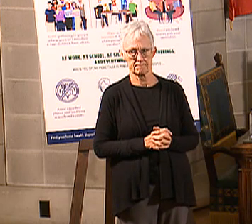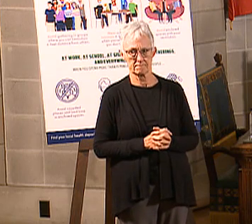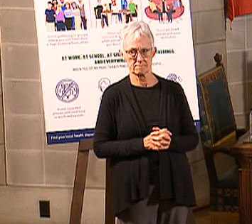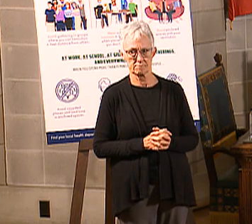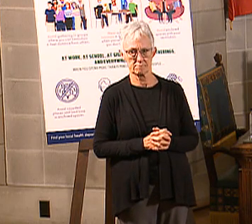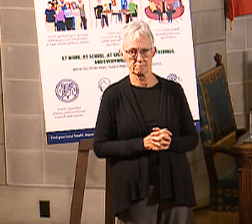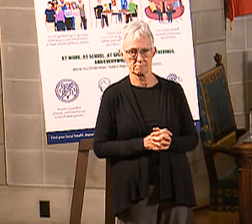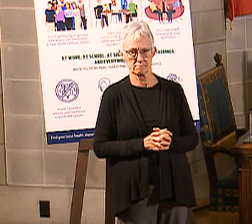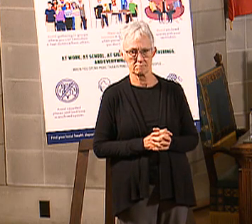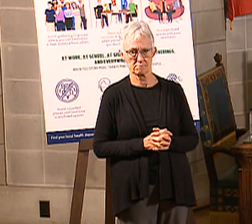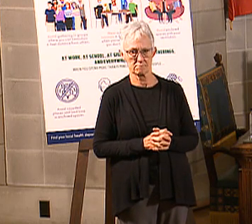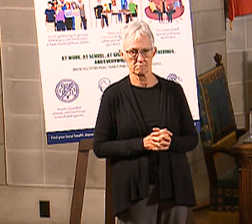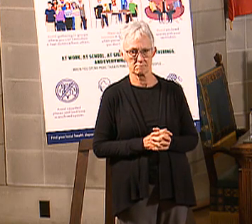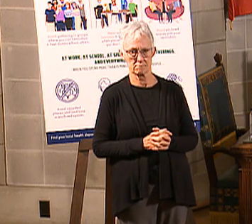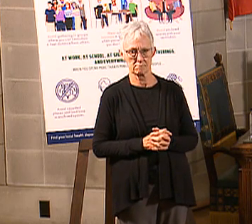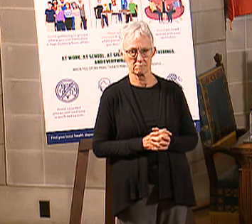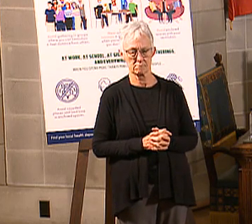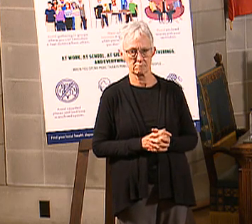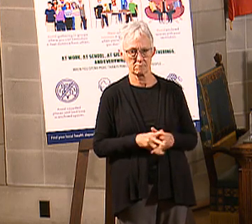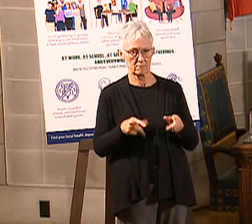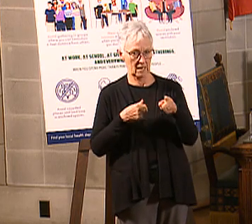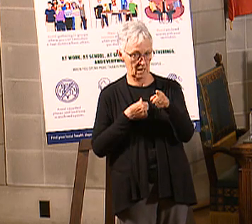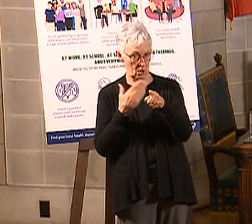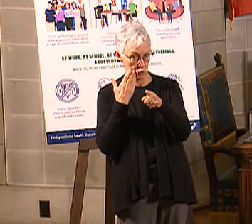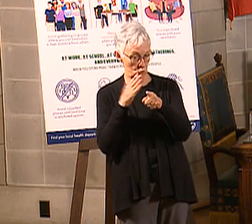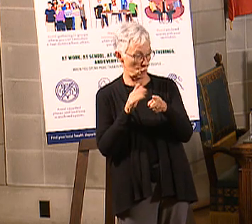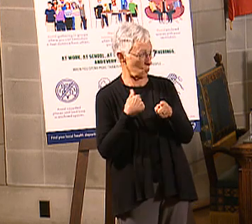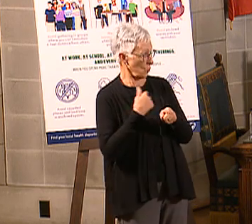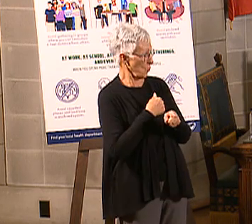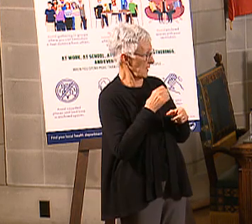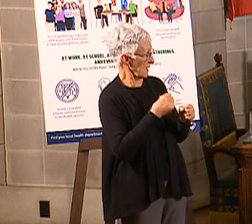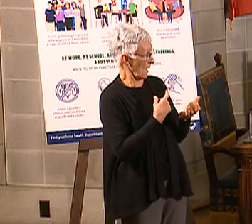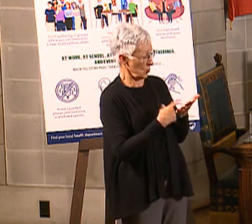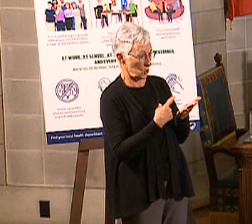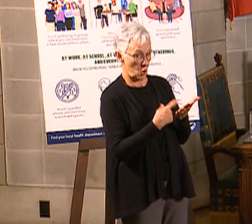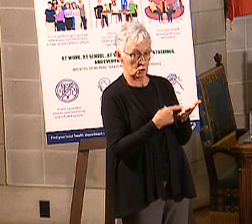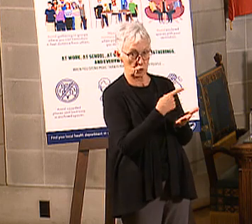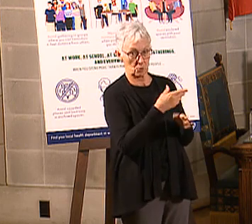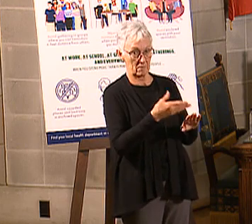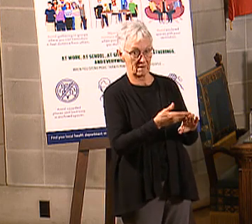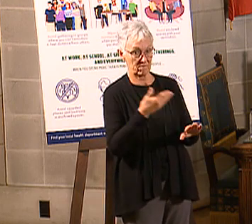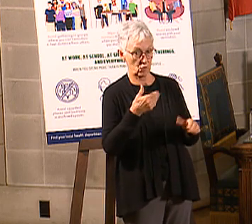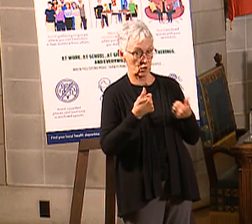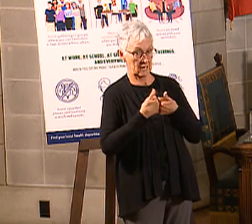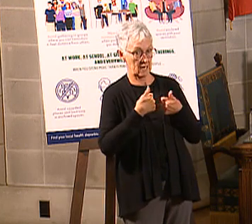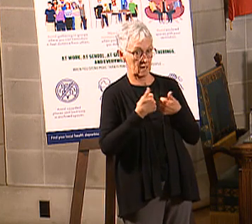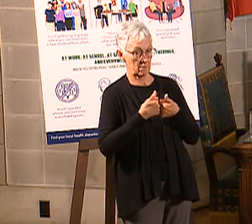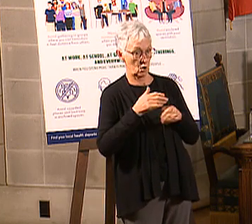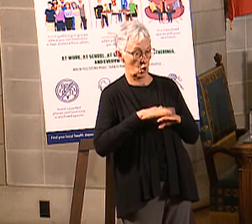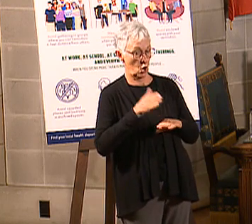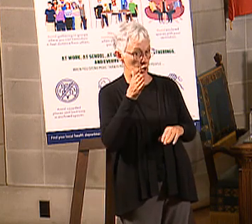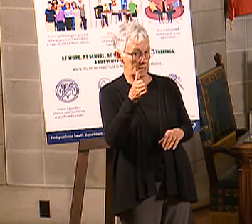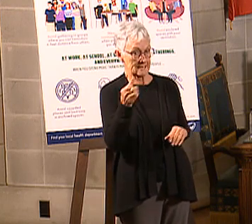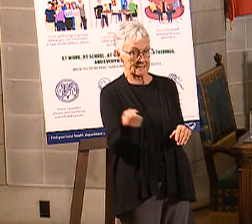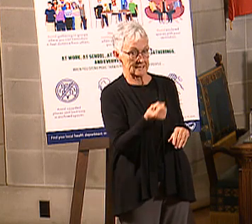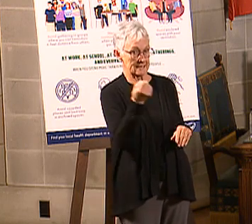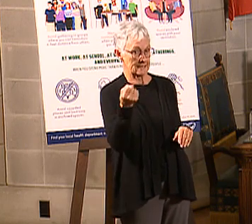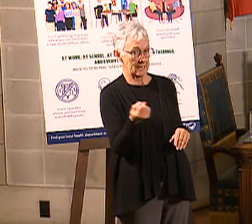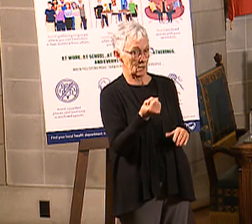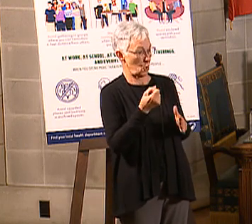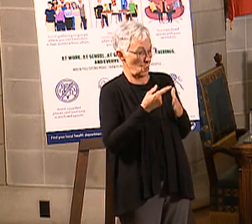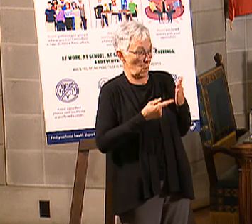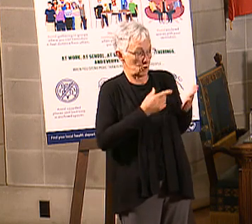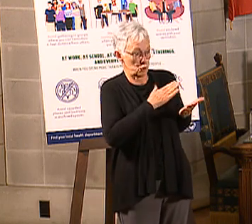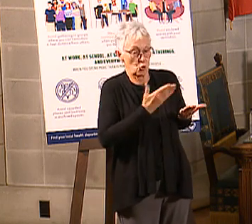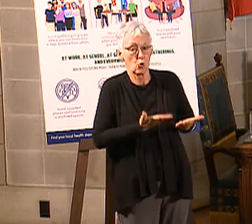I know we're going get a chance to talk to you before the game this Saturday, but what would your recommendation be for people that want to